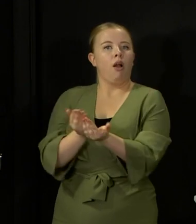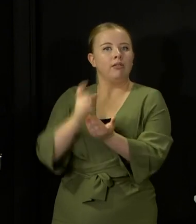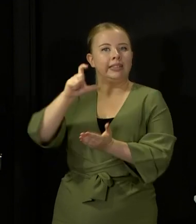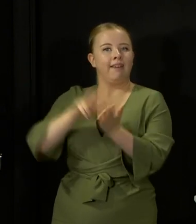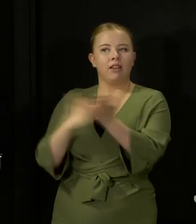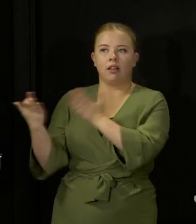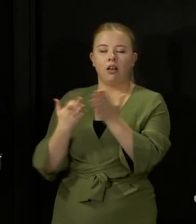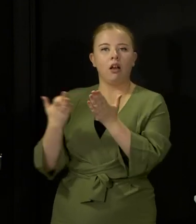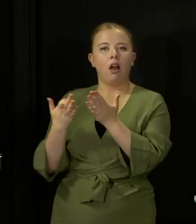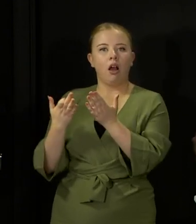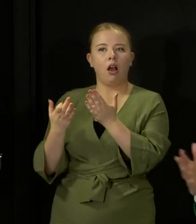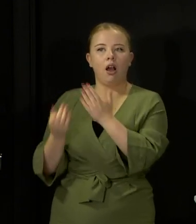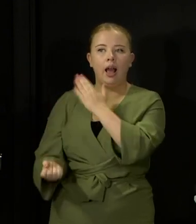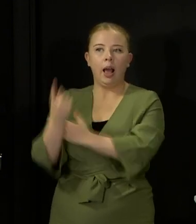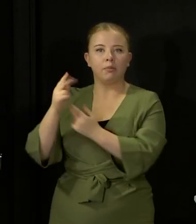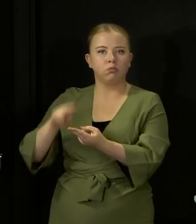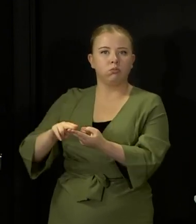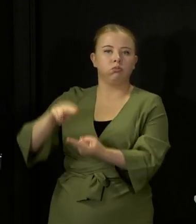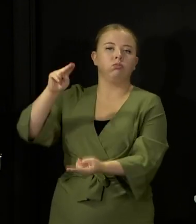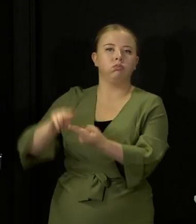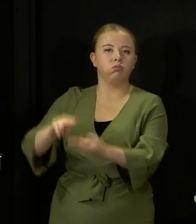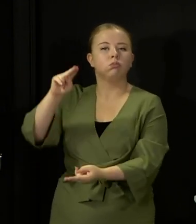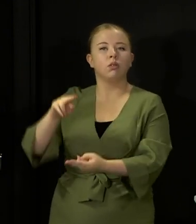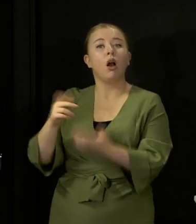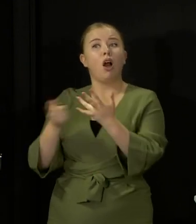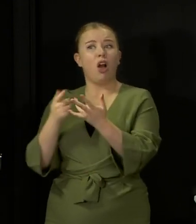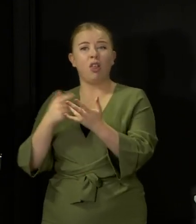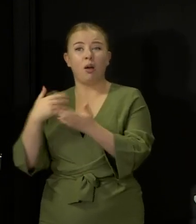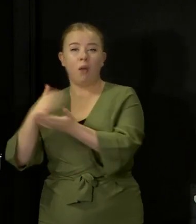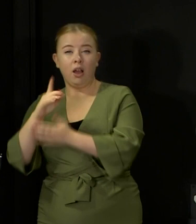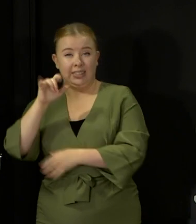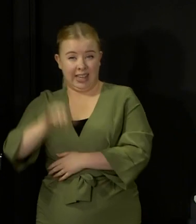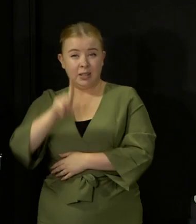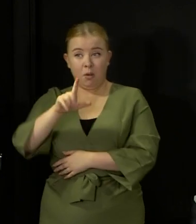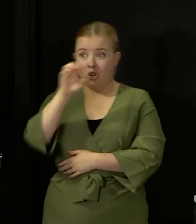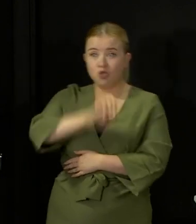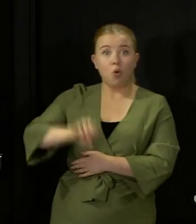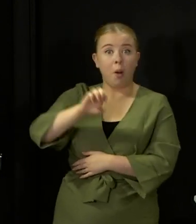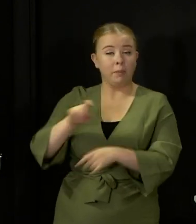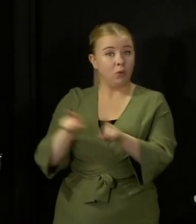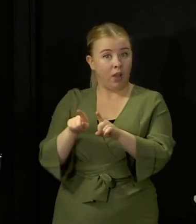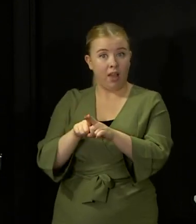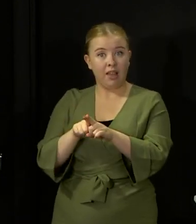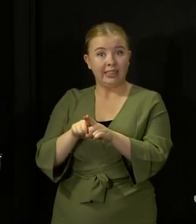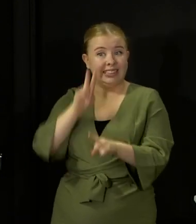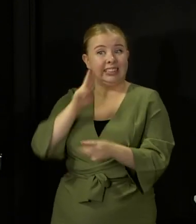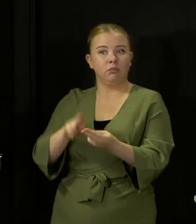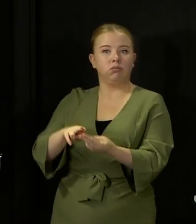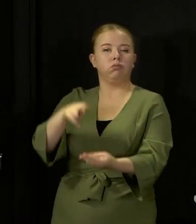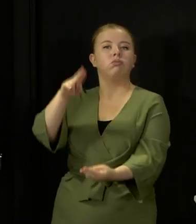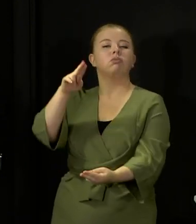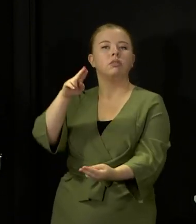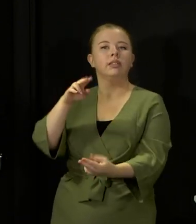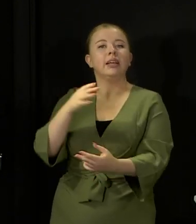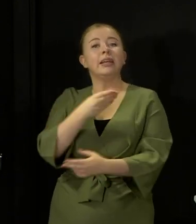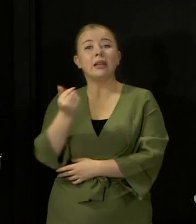cases, not just in far away parts of the world, but also in several countries across Europe right now. For example, parts of Spain